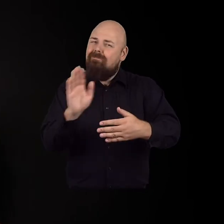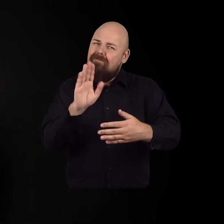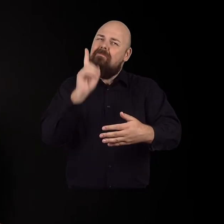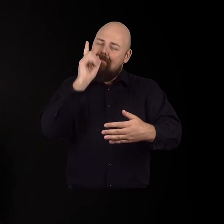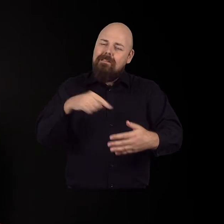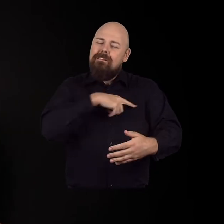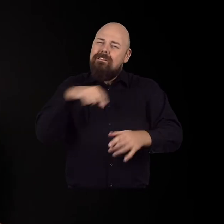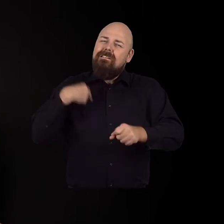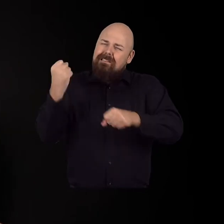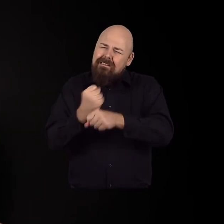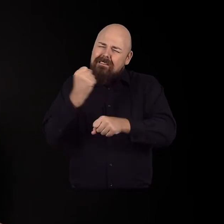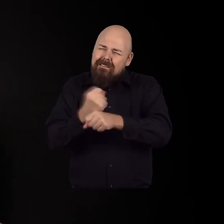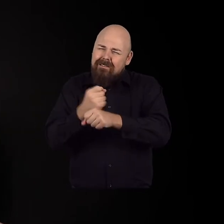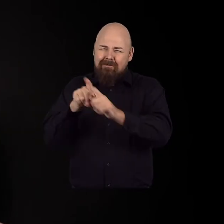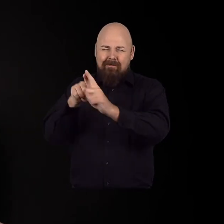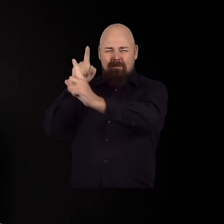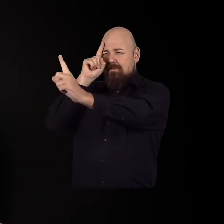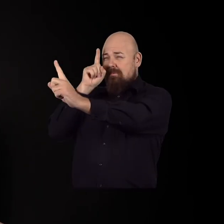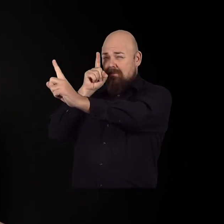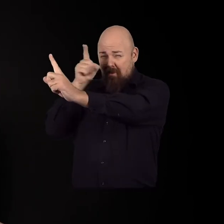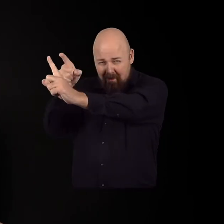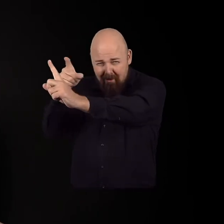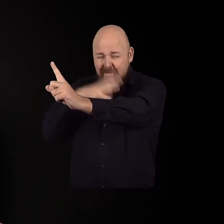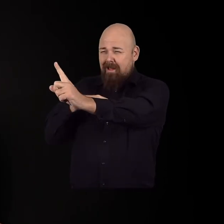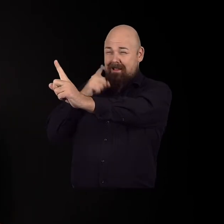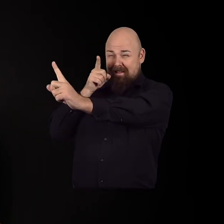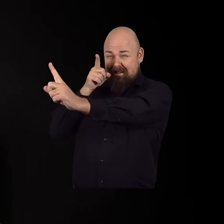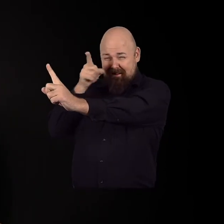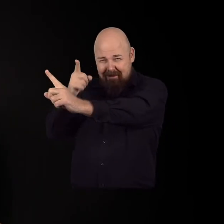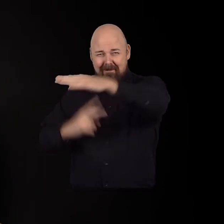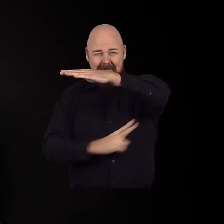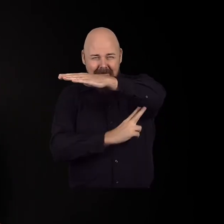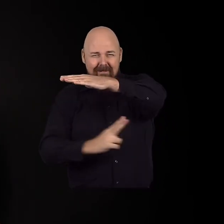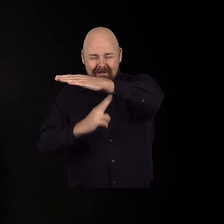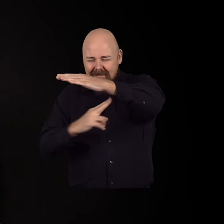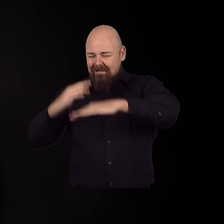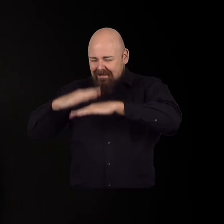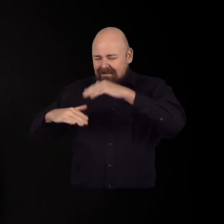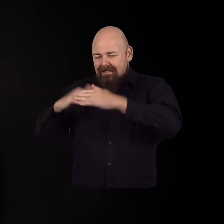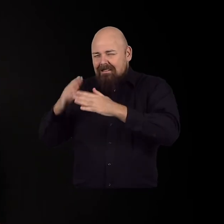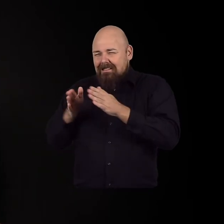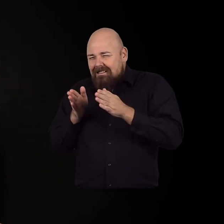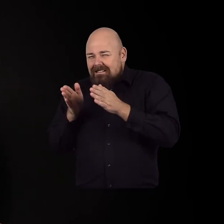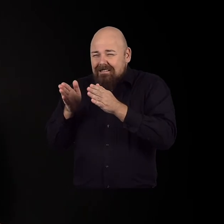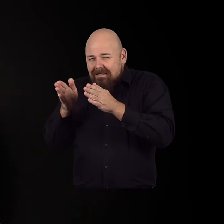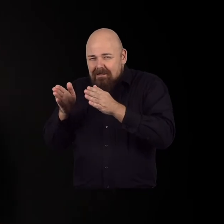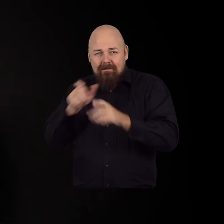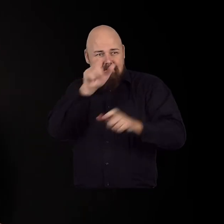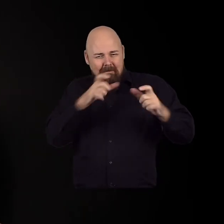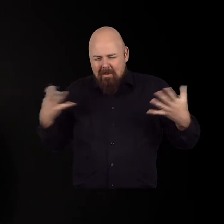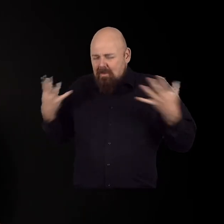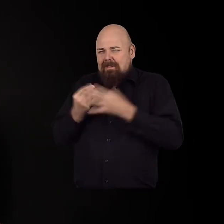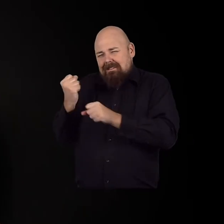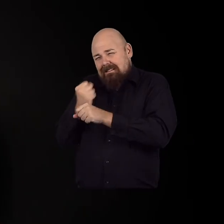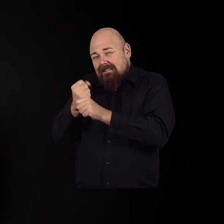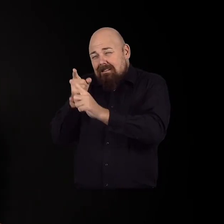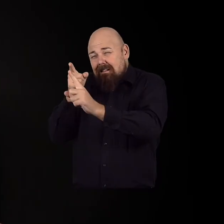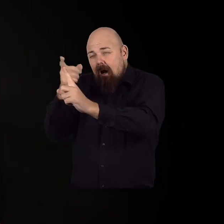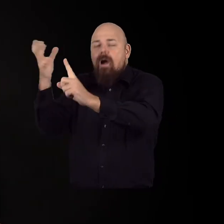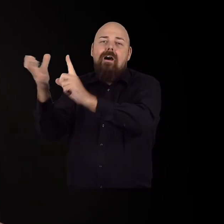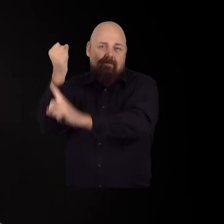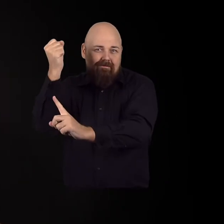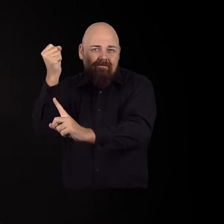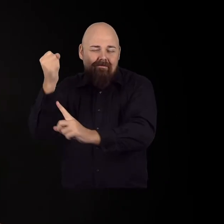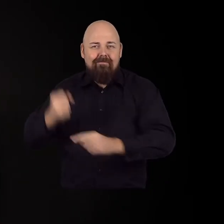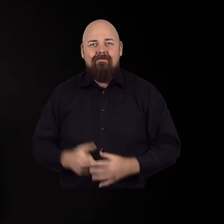easy and you will need to build bridges to get there. So here is how you are going to